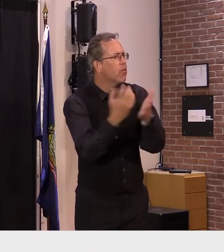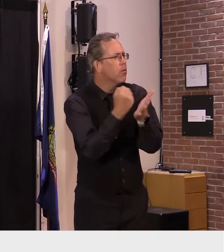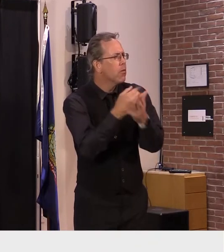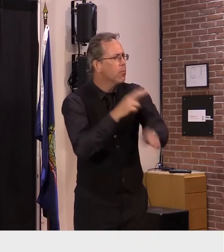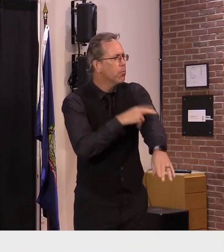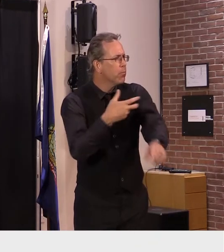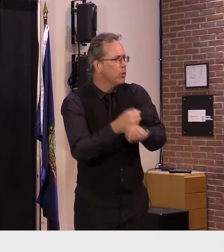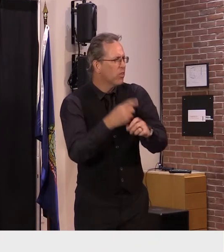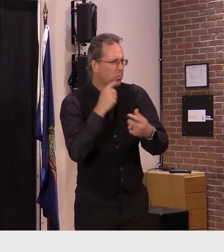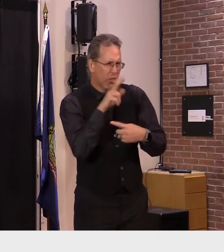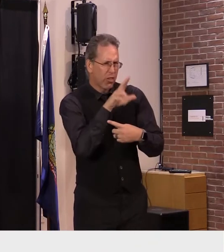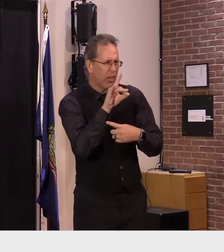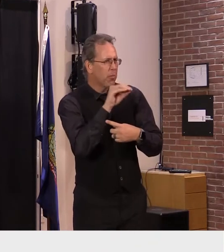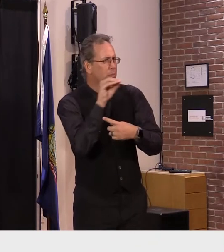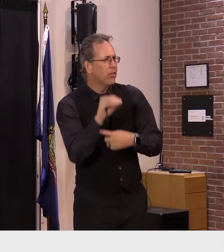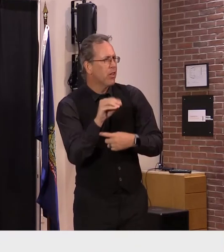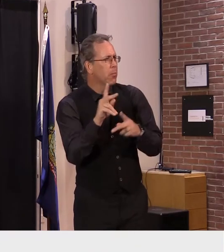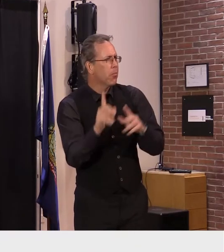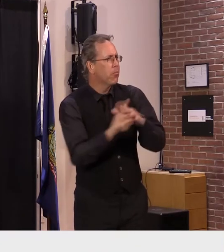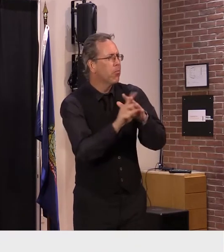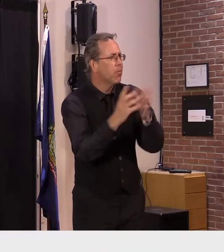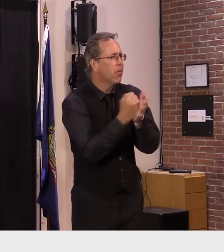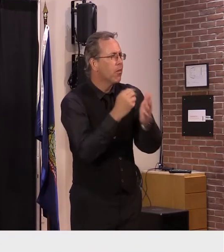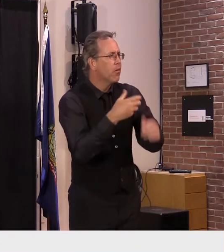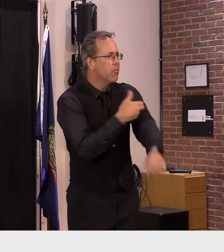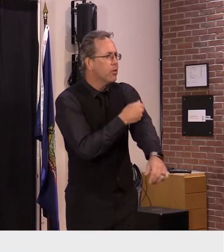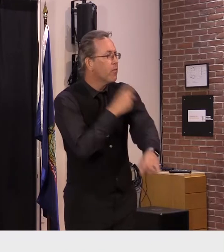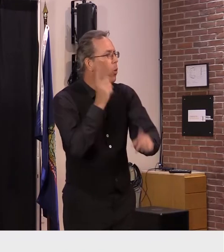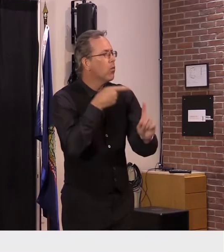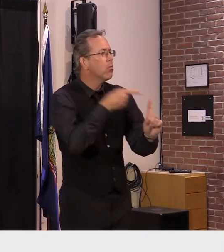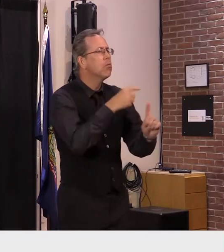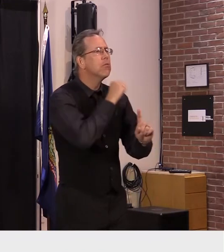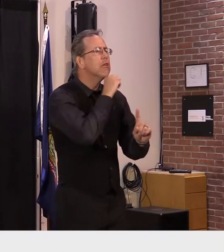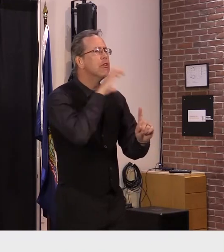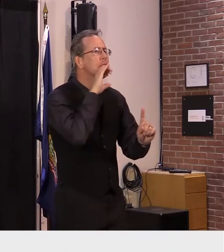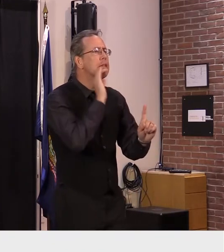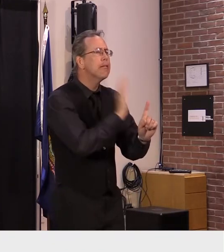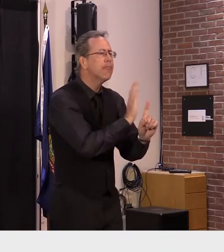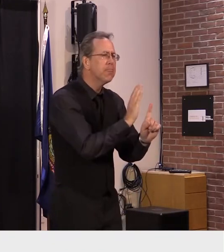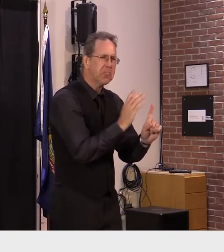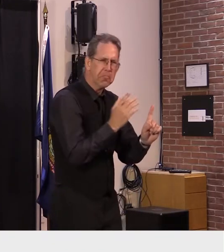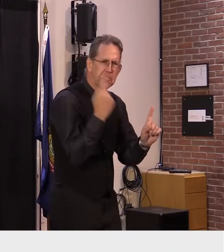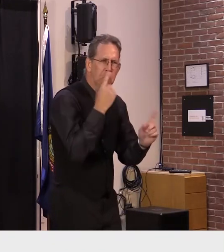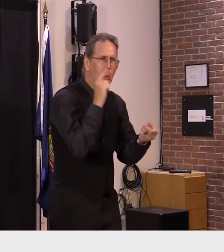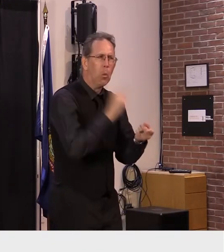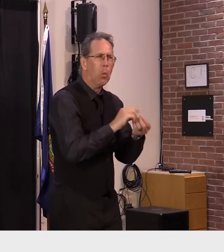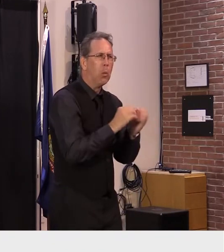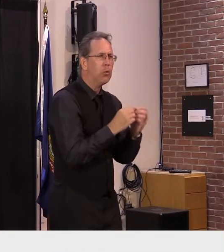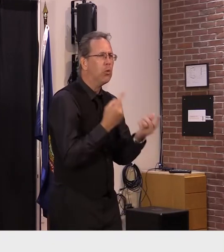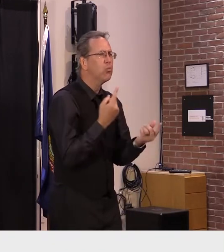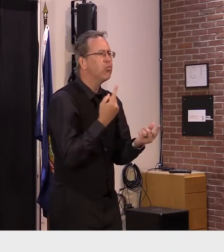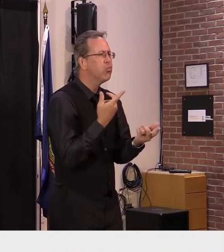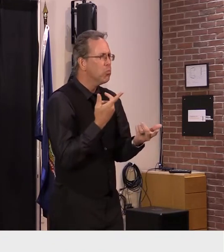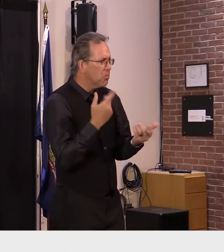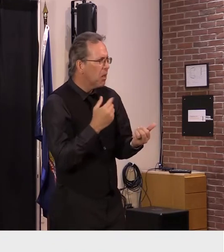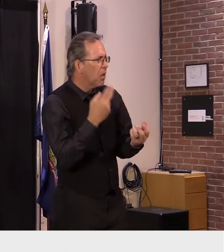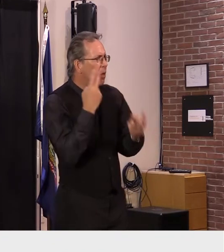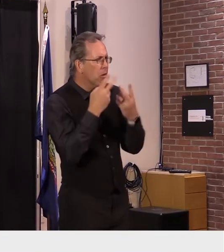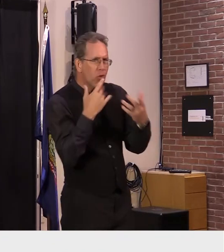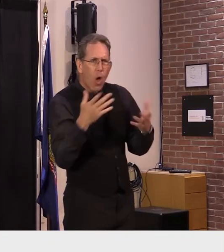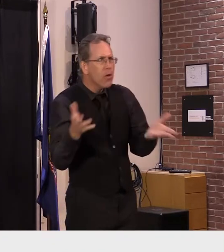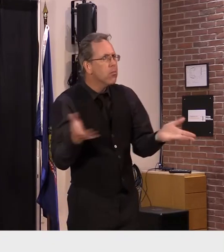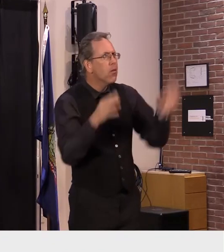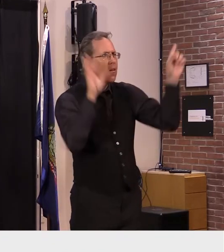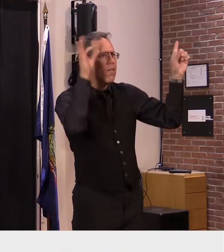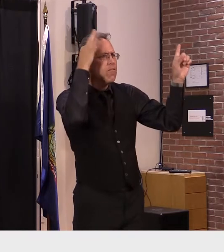seniors who got the first booster have gotten the second booster shot even though it's been recently recommended by federal agencies